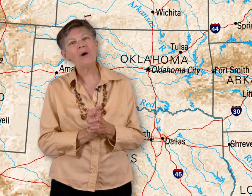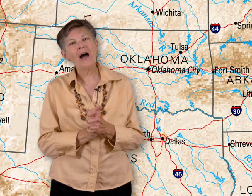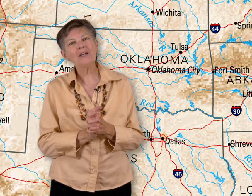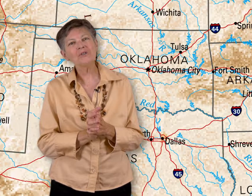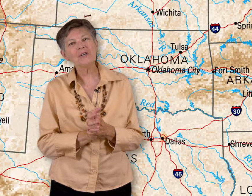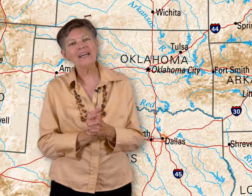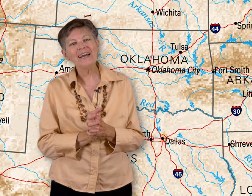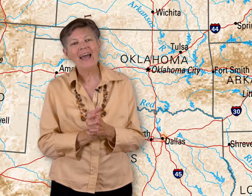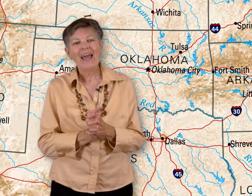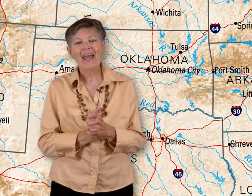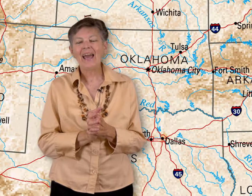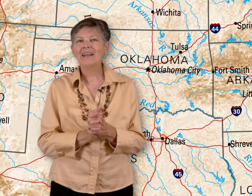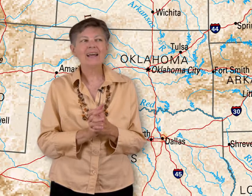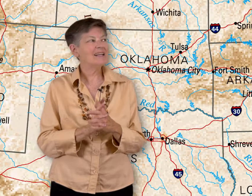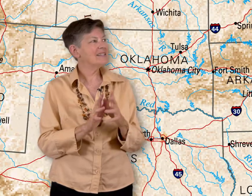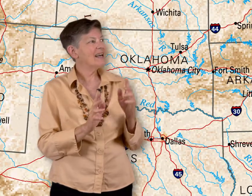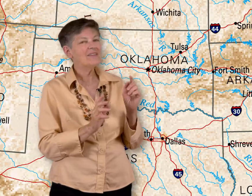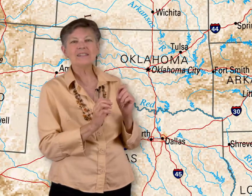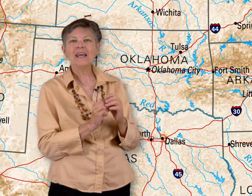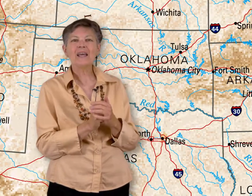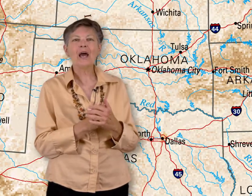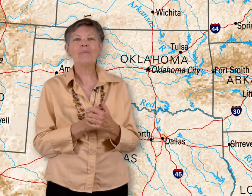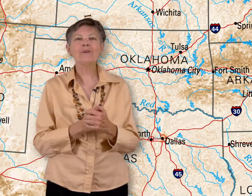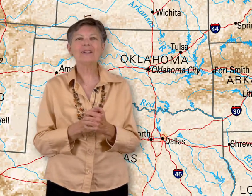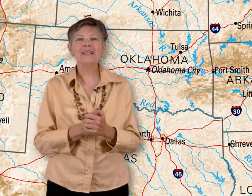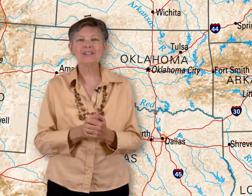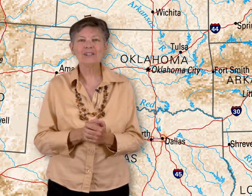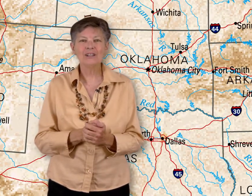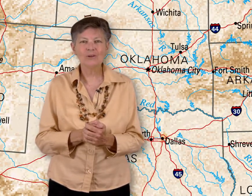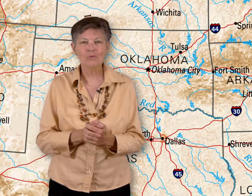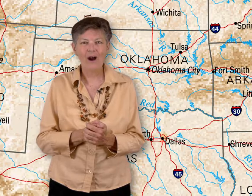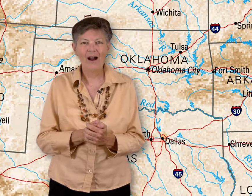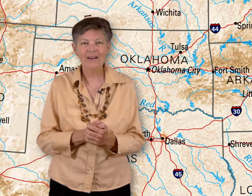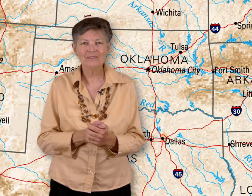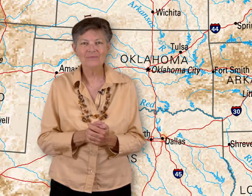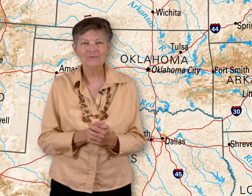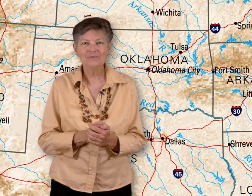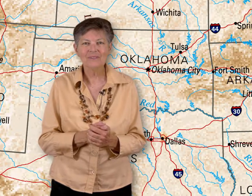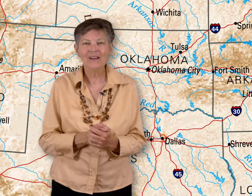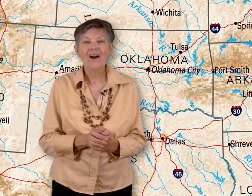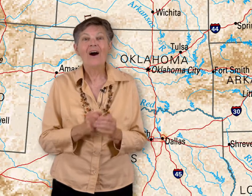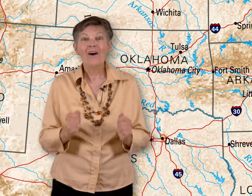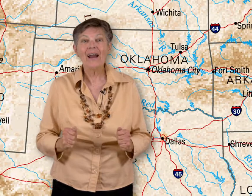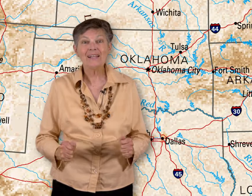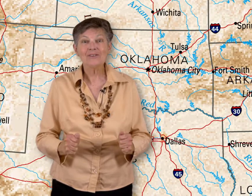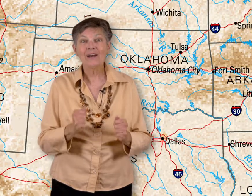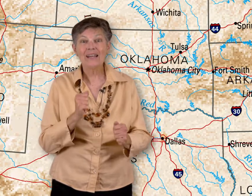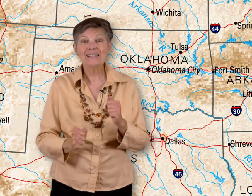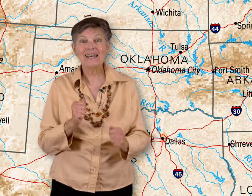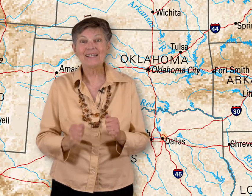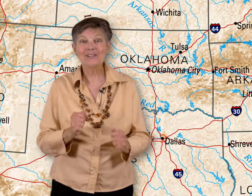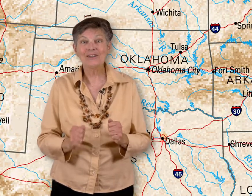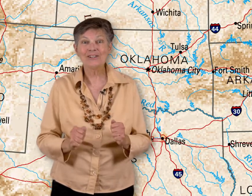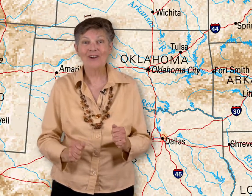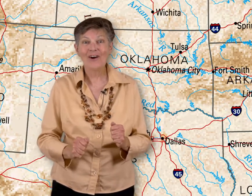pine tree, and like I said the state capital is Little Rock. Alright, so now let's get into the song.